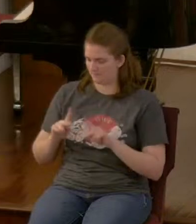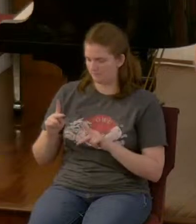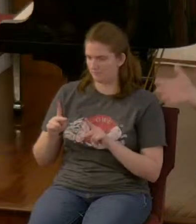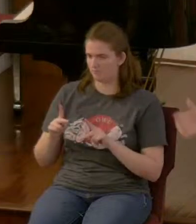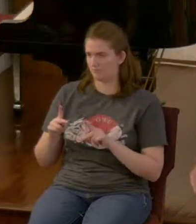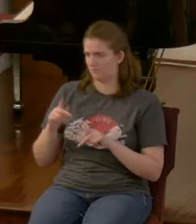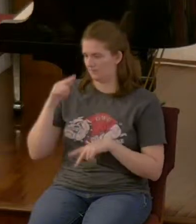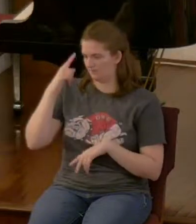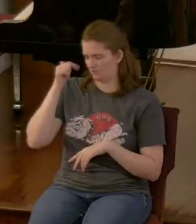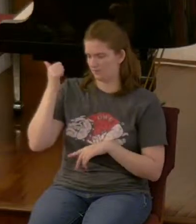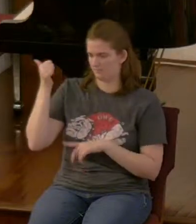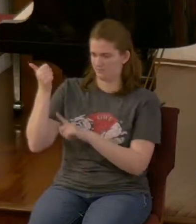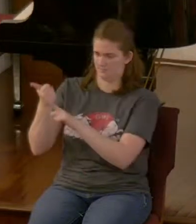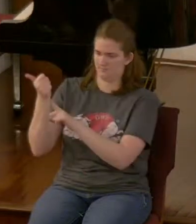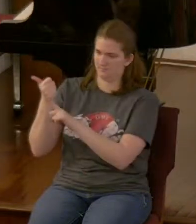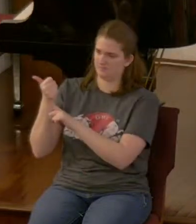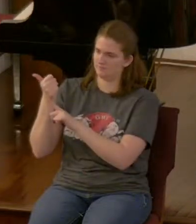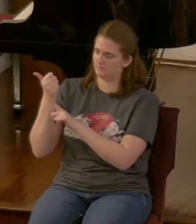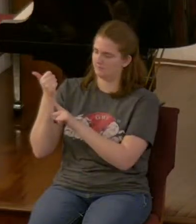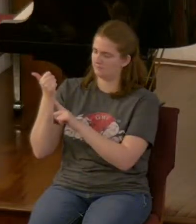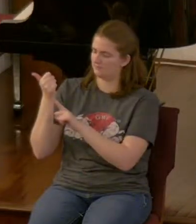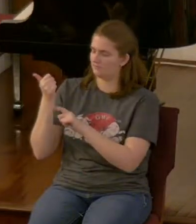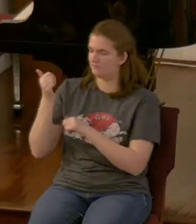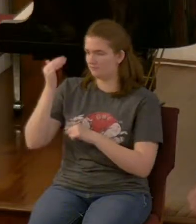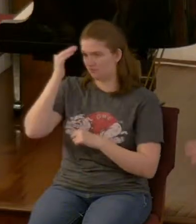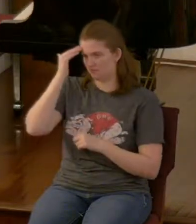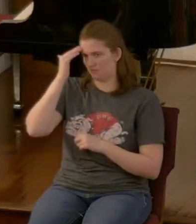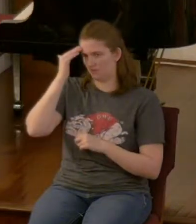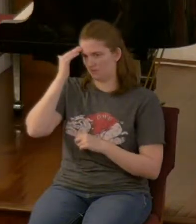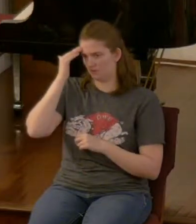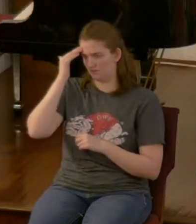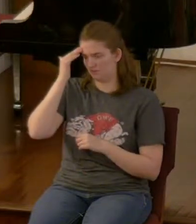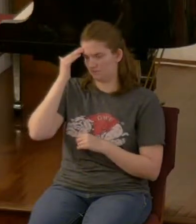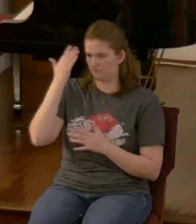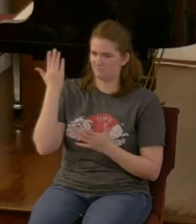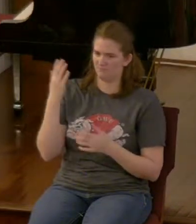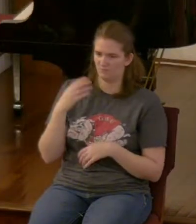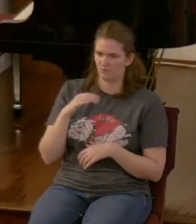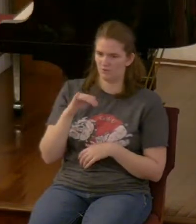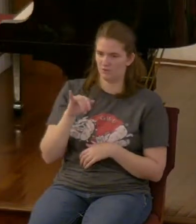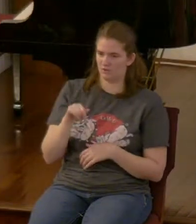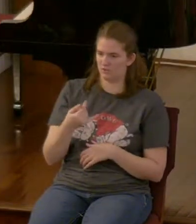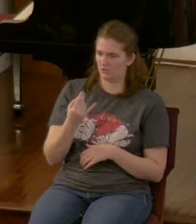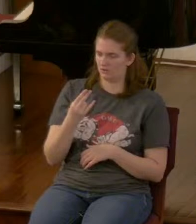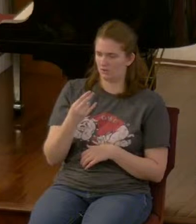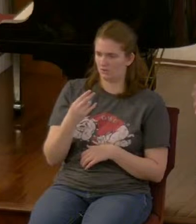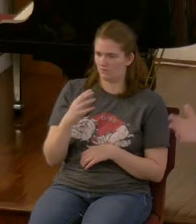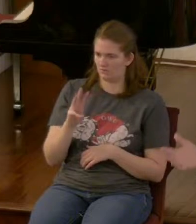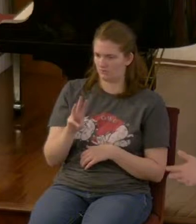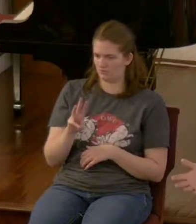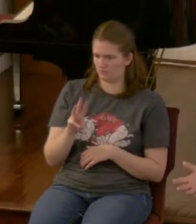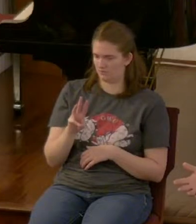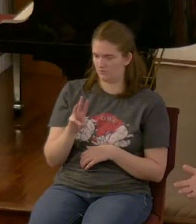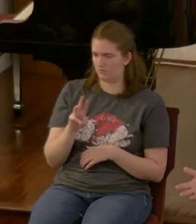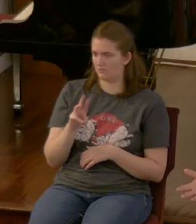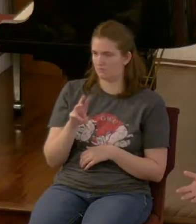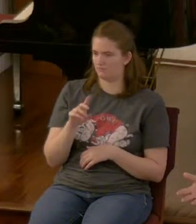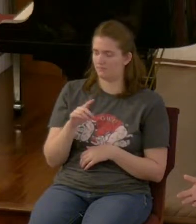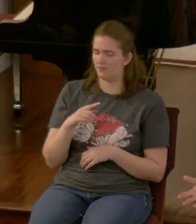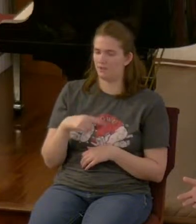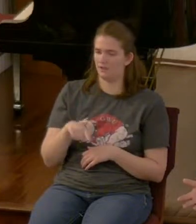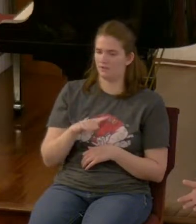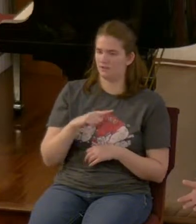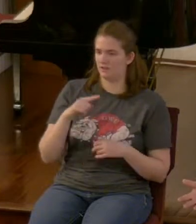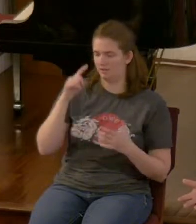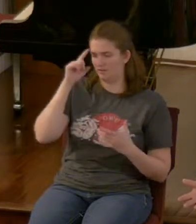we we know in the contrary to what the jehovah's witness say that when it talks about the 144